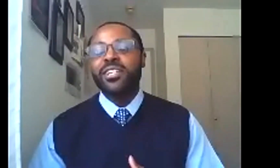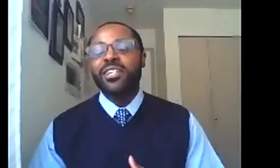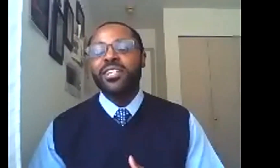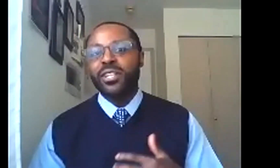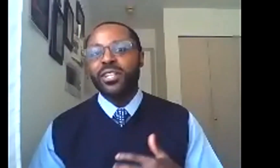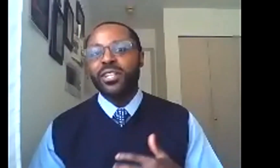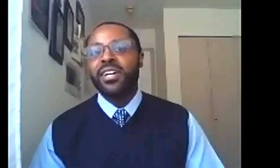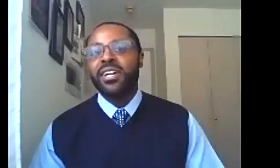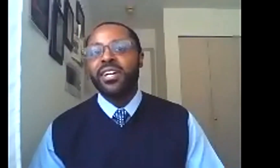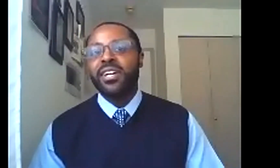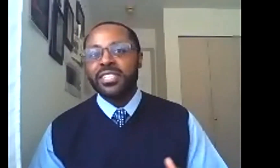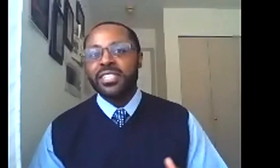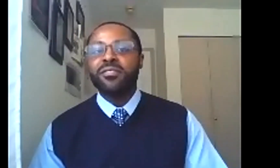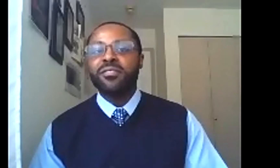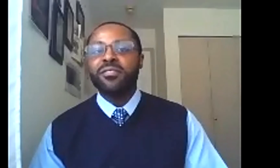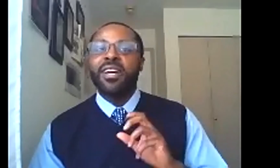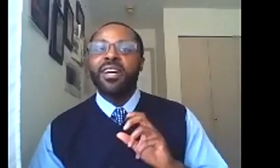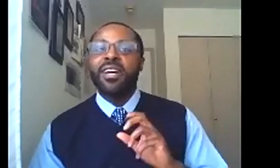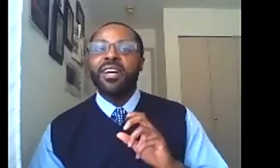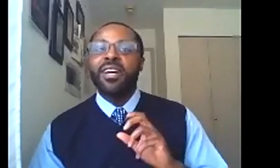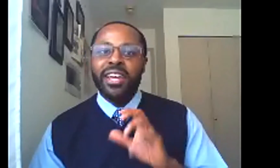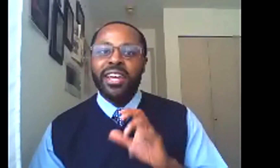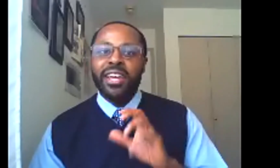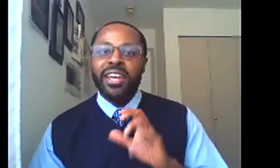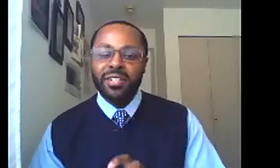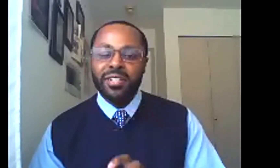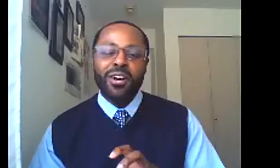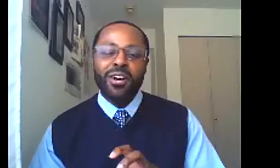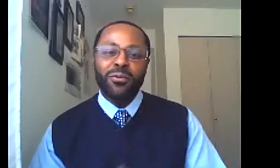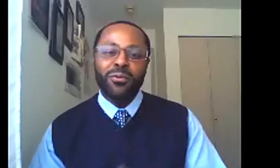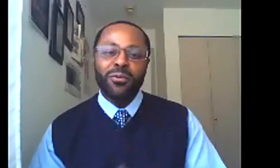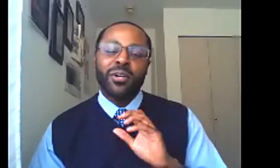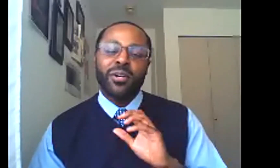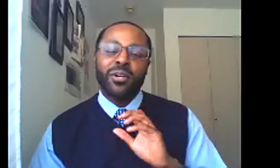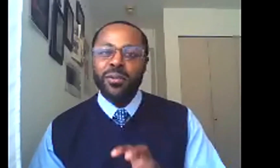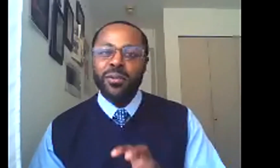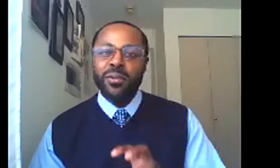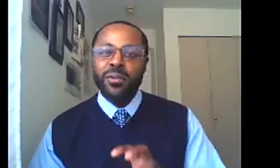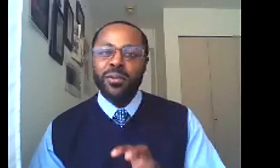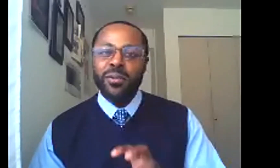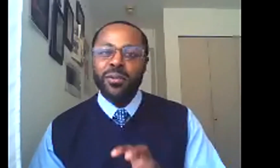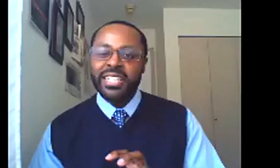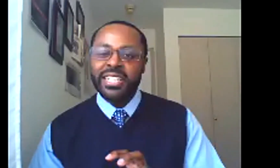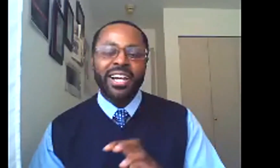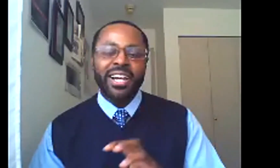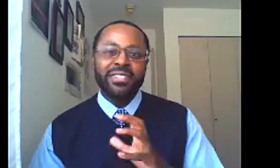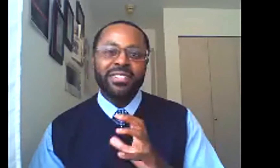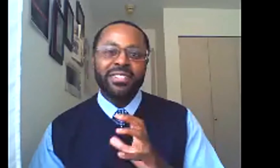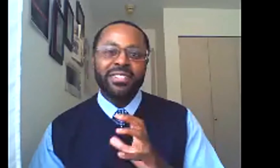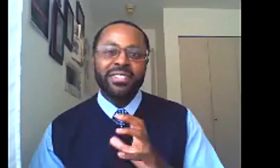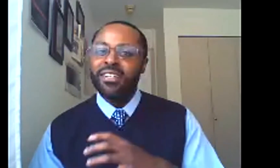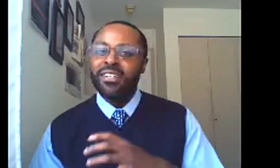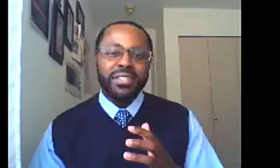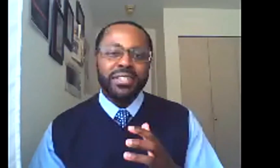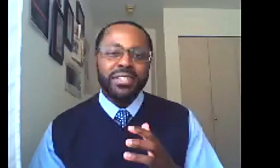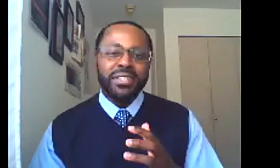tandem development, you had the growth of the system of, uh, heavy law enforcement, uh, criminalization of all kinds of